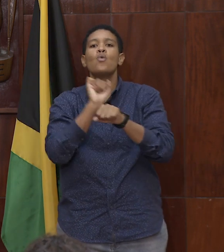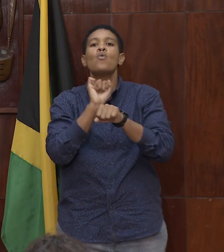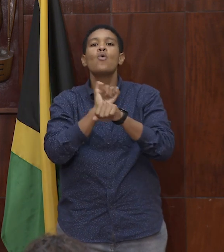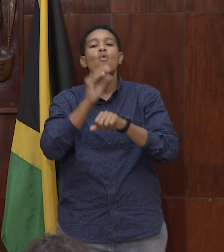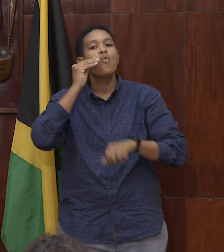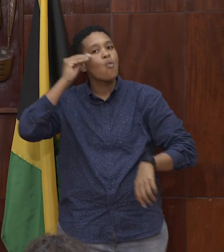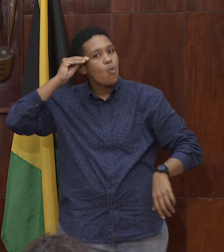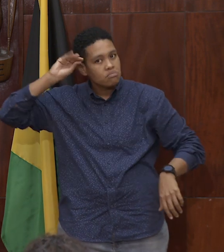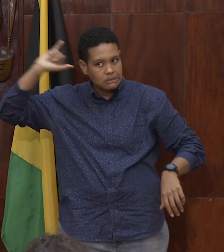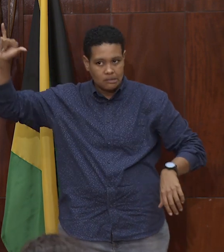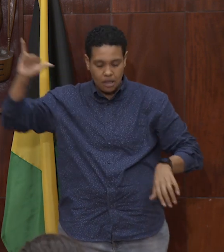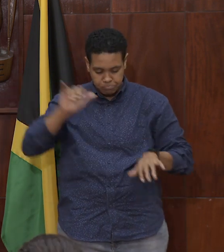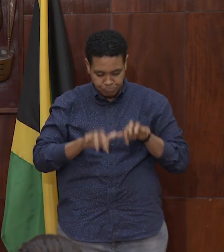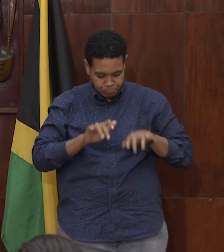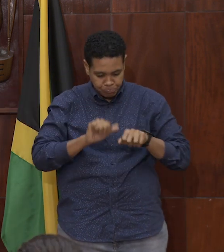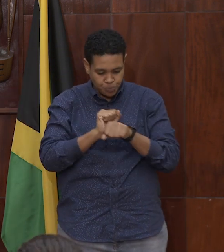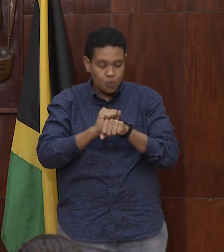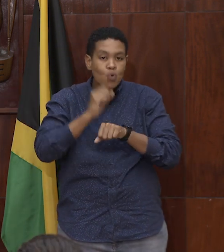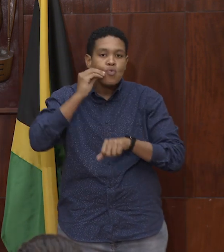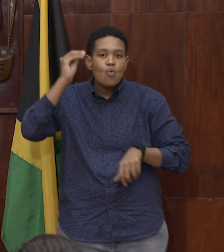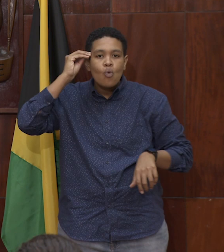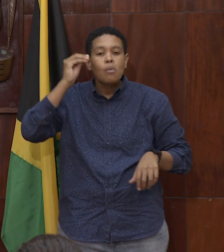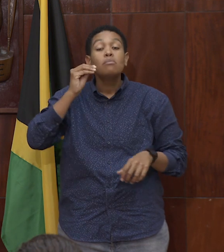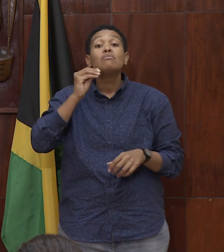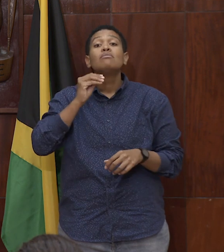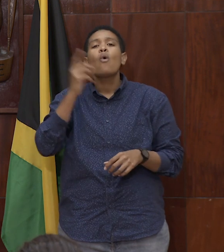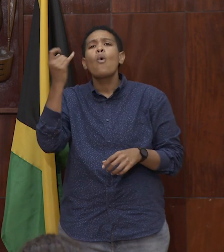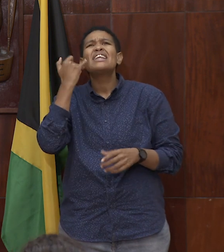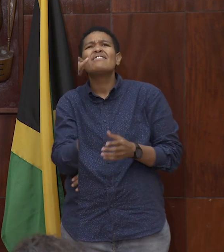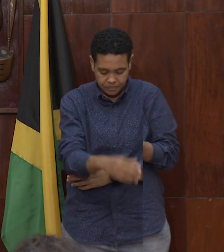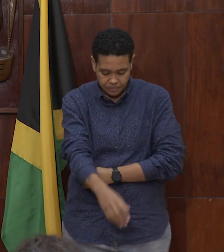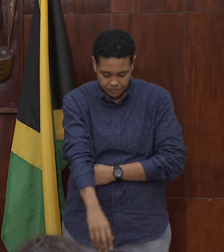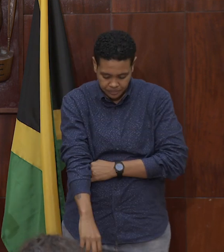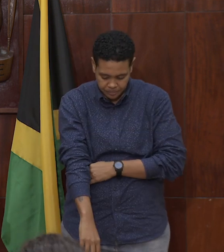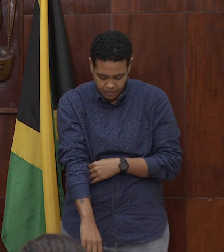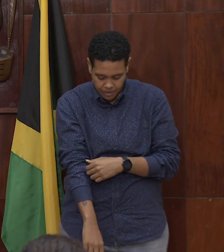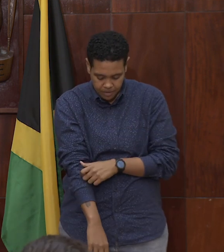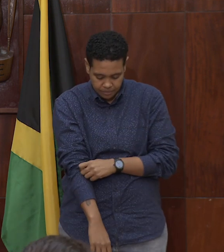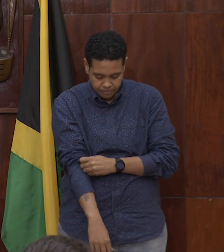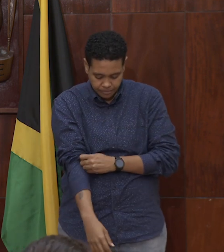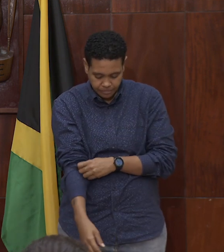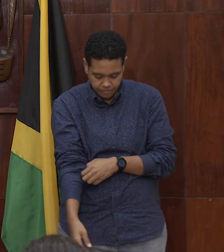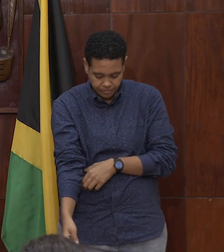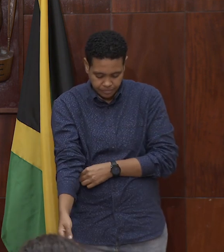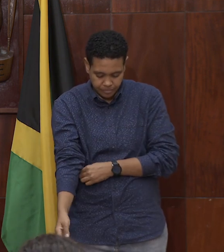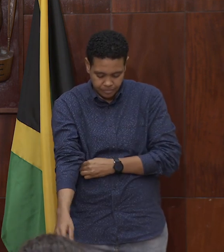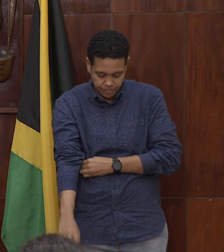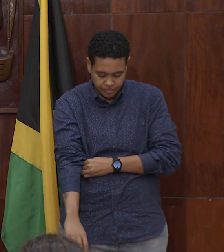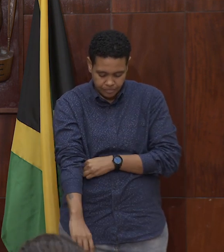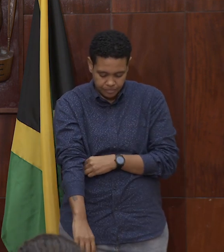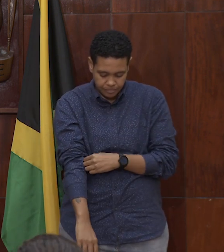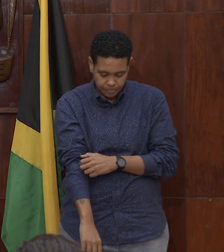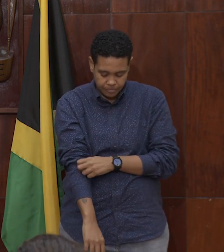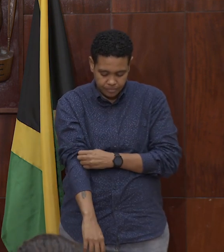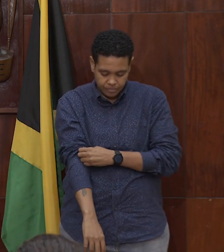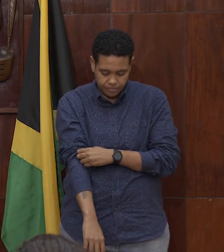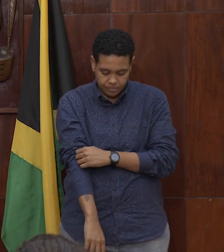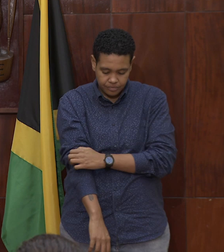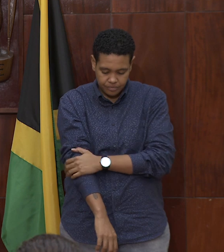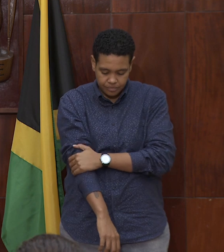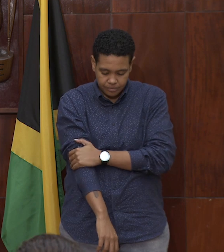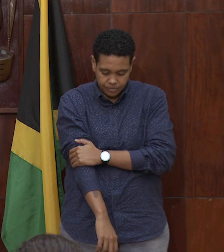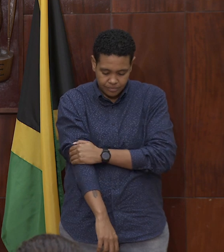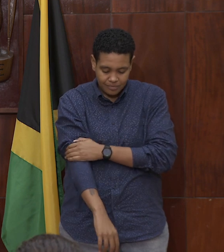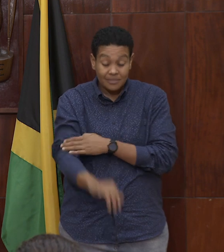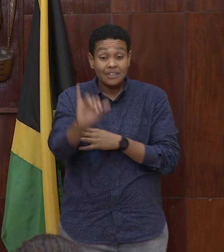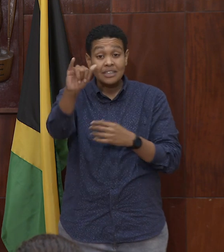from home subject to specified exemptions that will take effect on the 25th day of